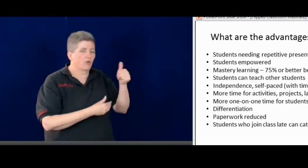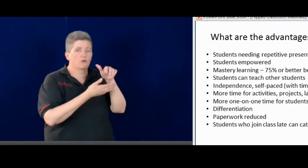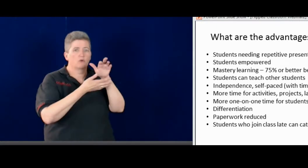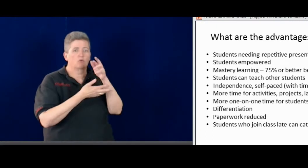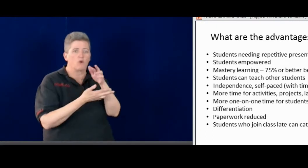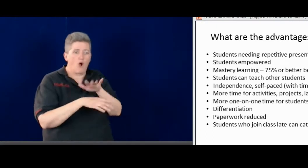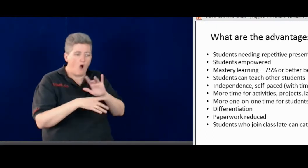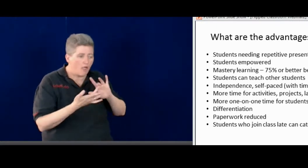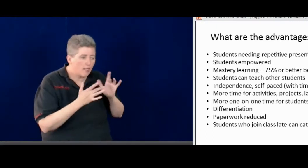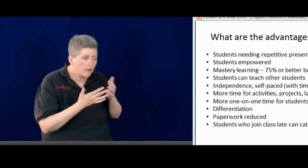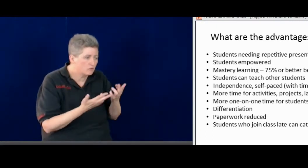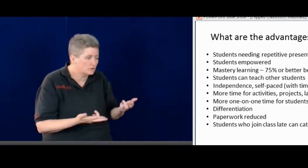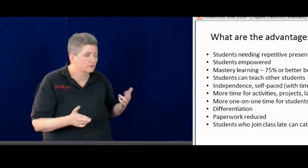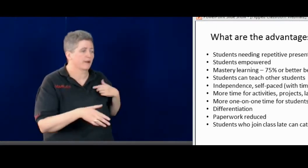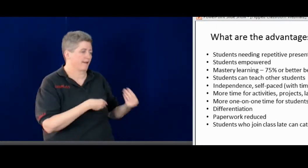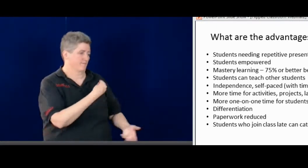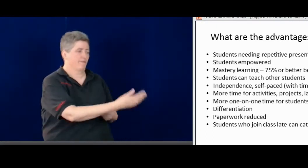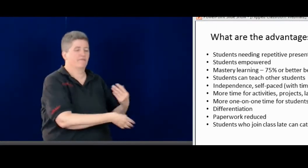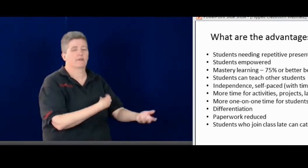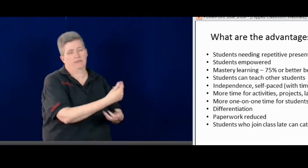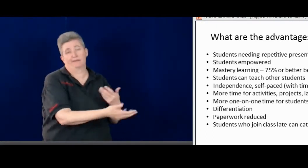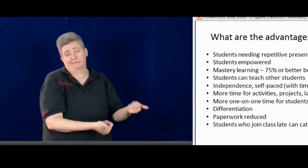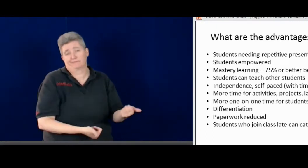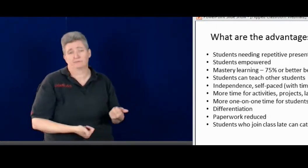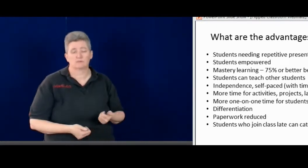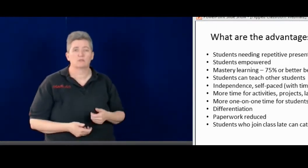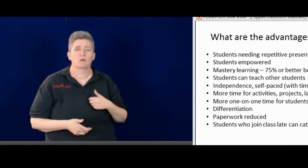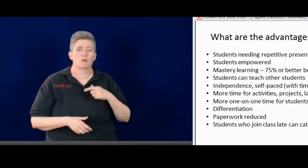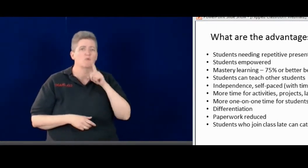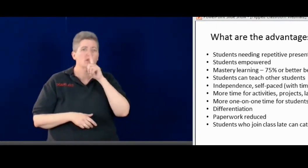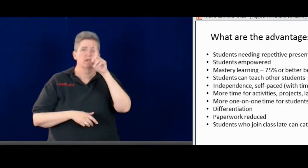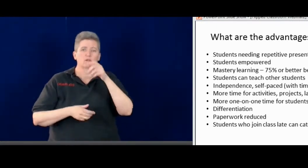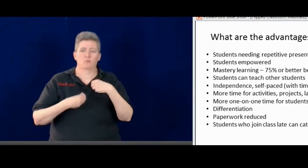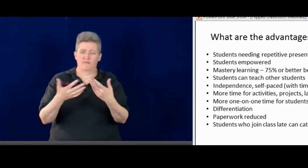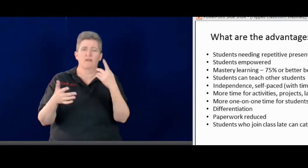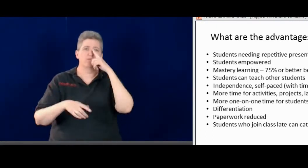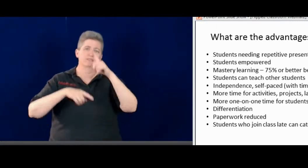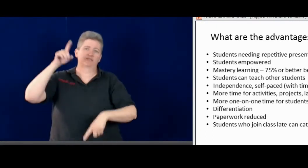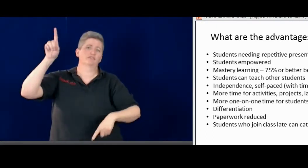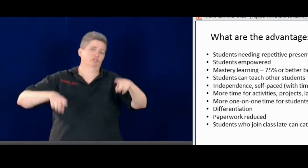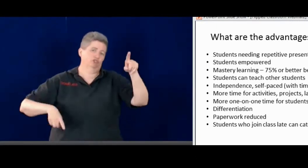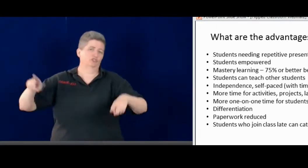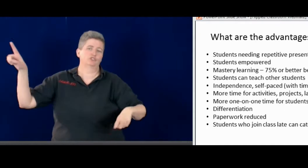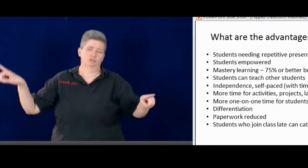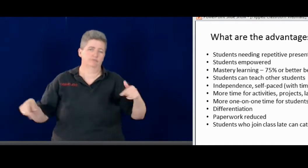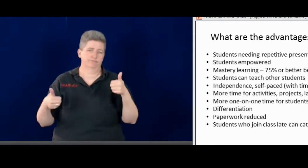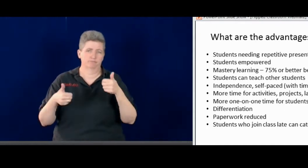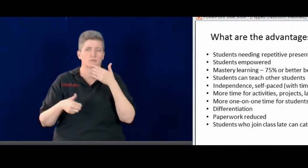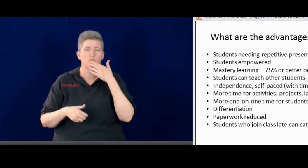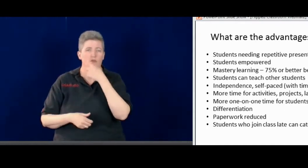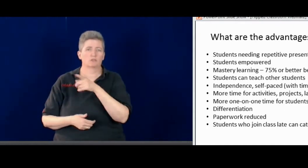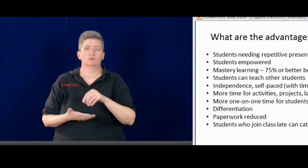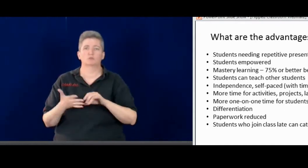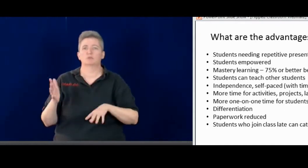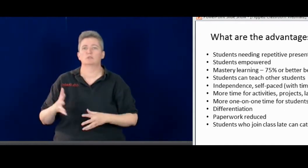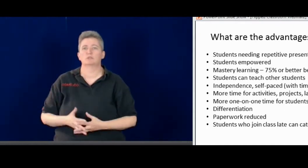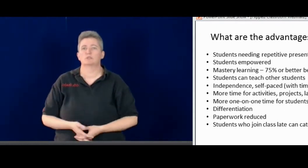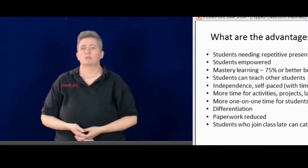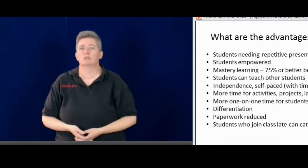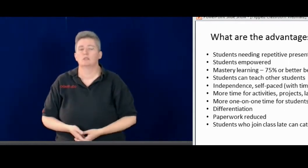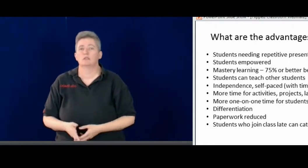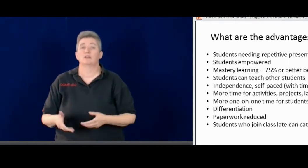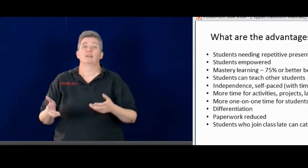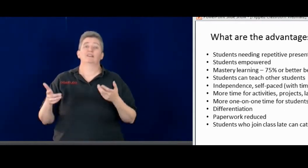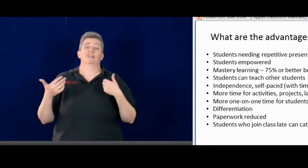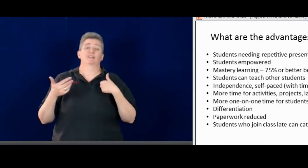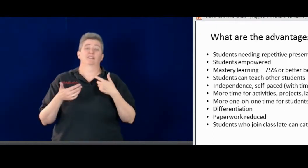plus maybe they need some extra support, maybe some online resources that I provide. And so that's really important to provide